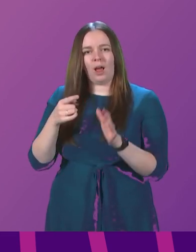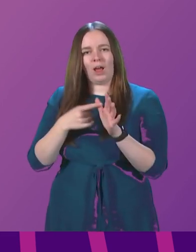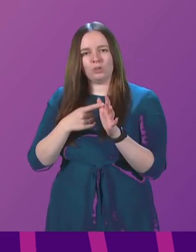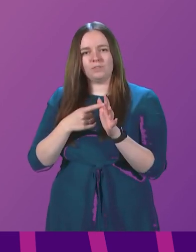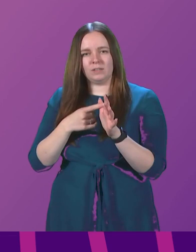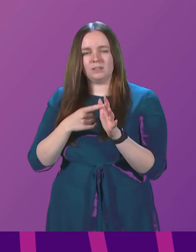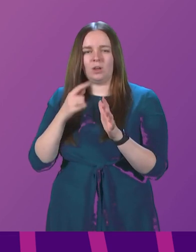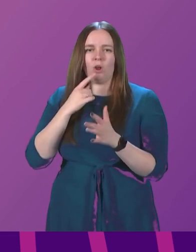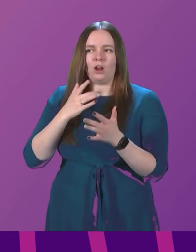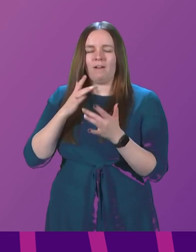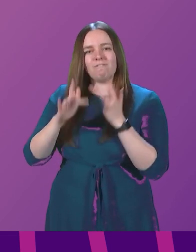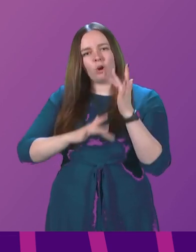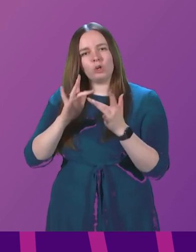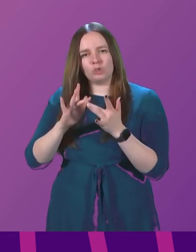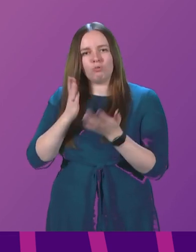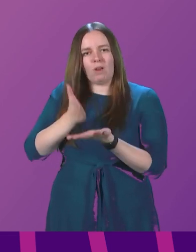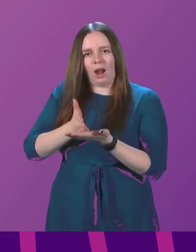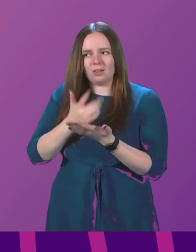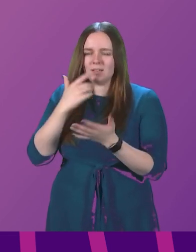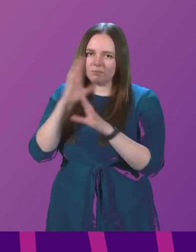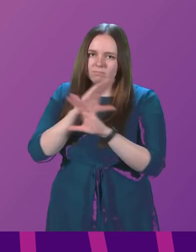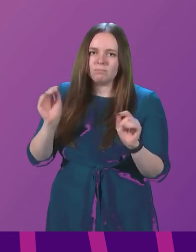virtual reality and shared what we learned with our school.